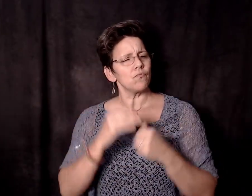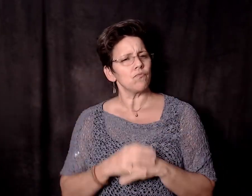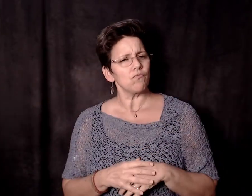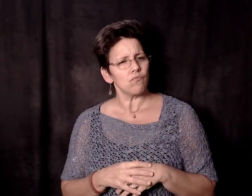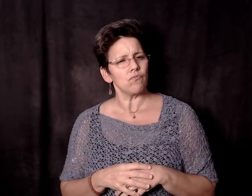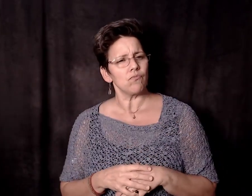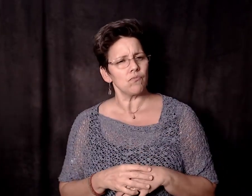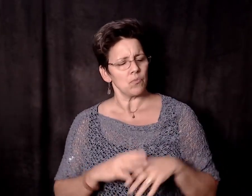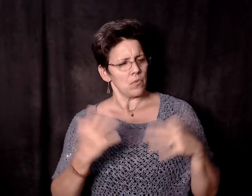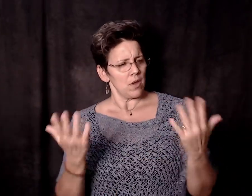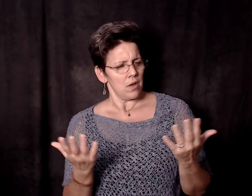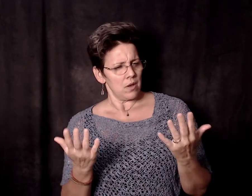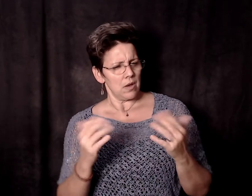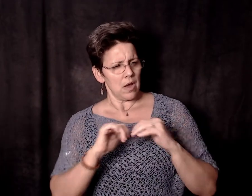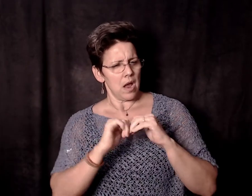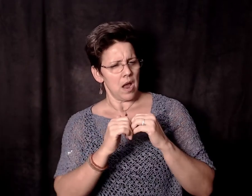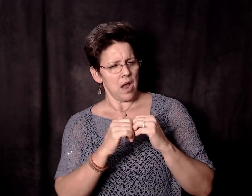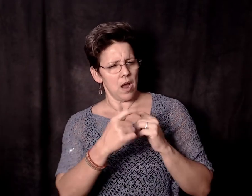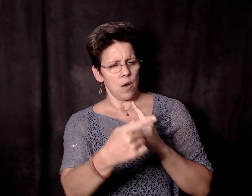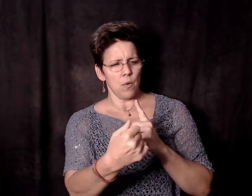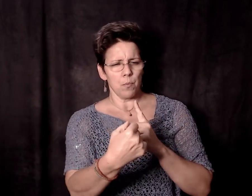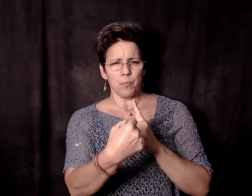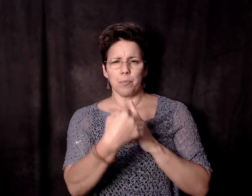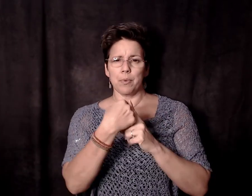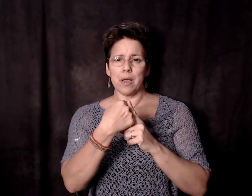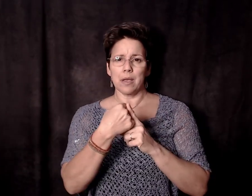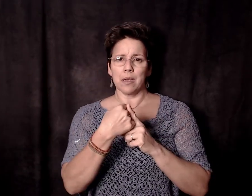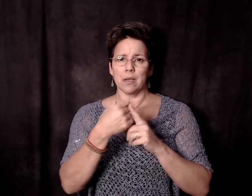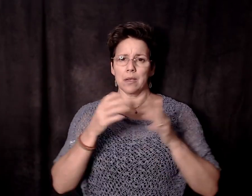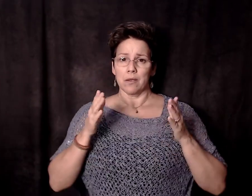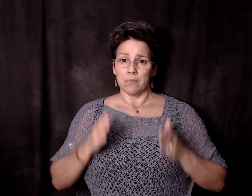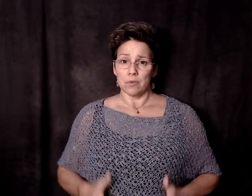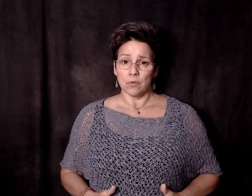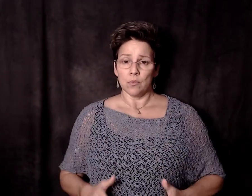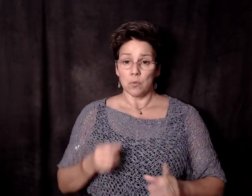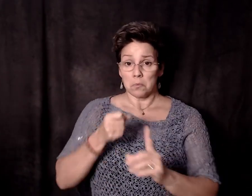what we have worked out is that we will cling to the investigator charge of driving under suspension.